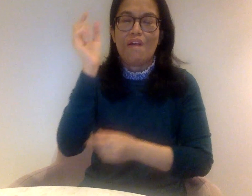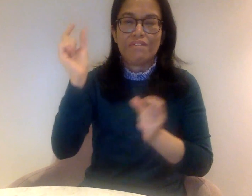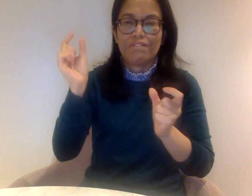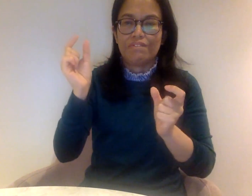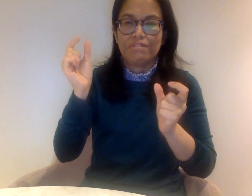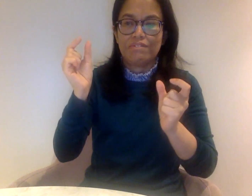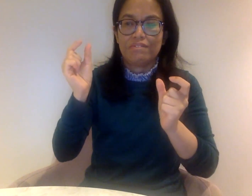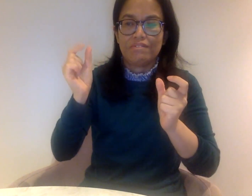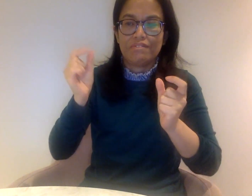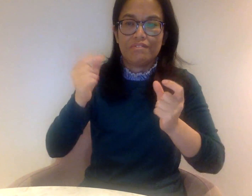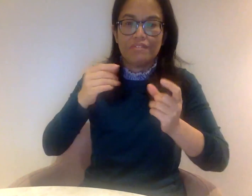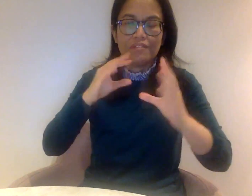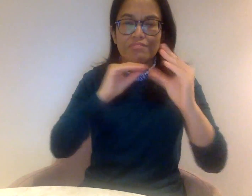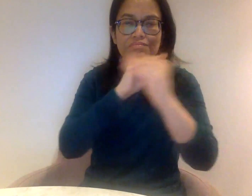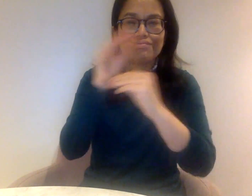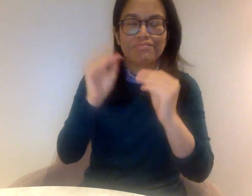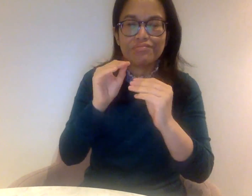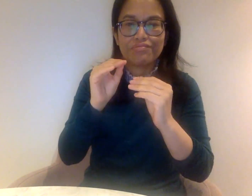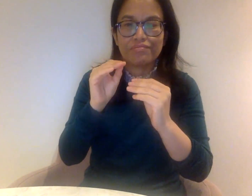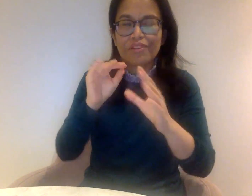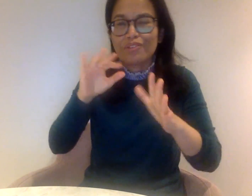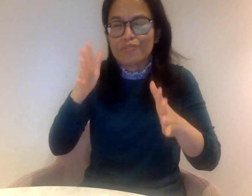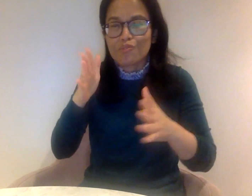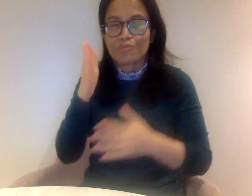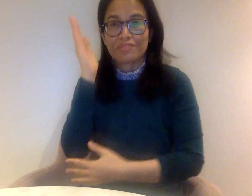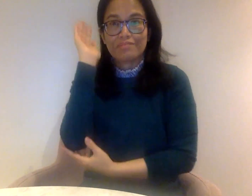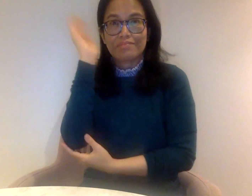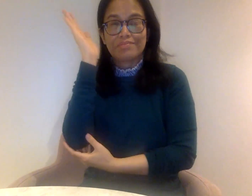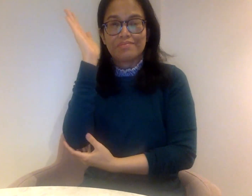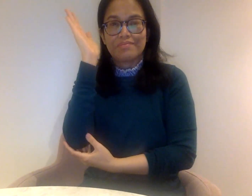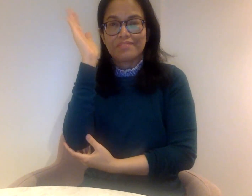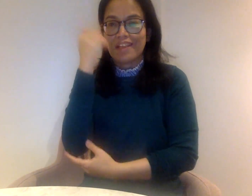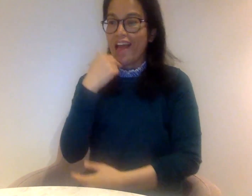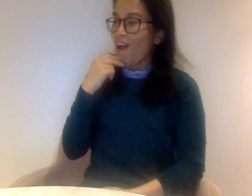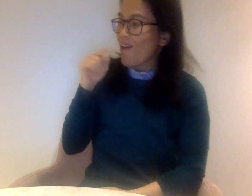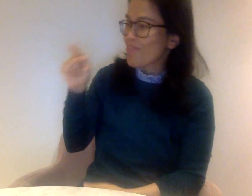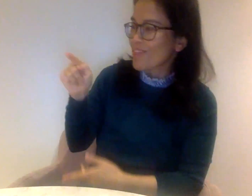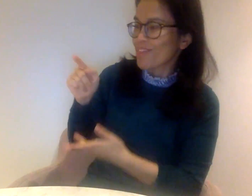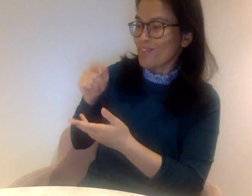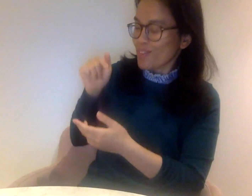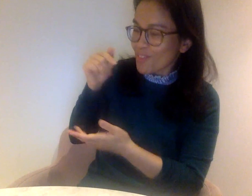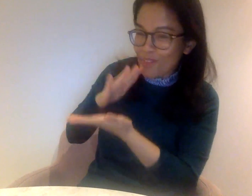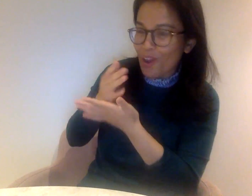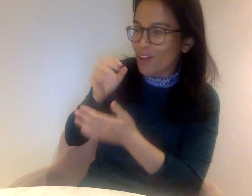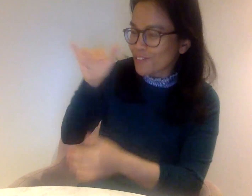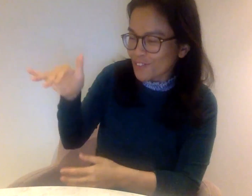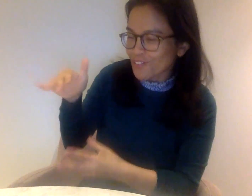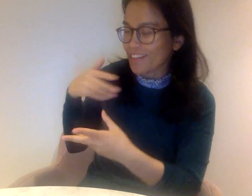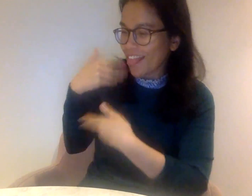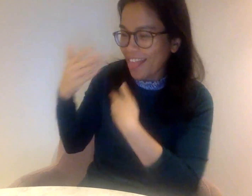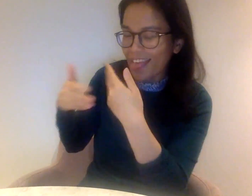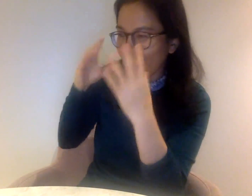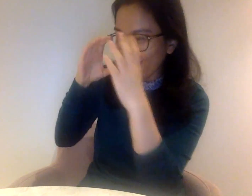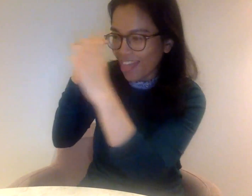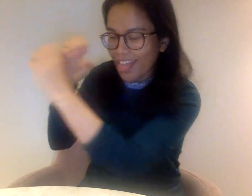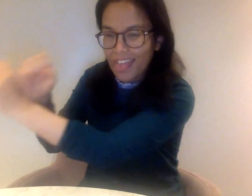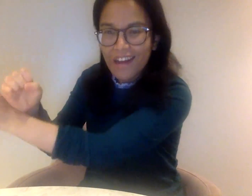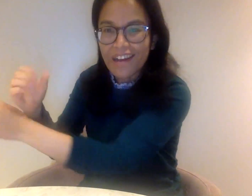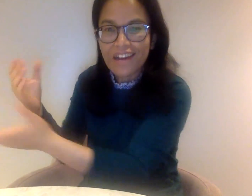where, you know, the presenter does not comment and focus on the interpreter on screen.